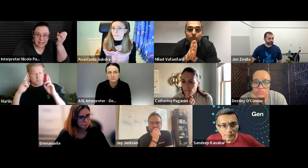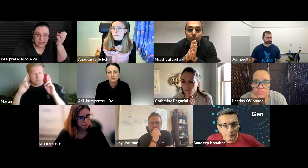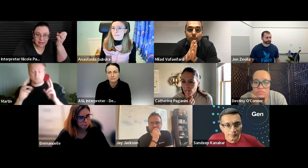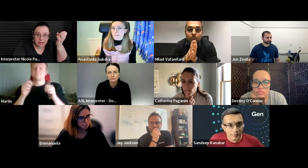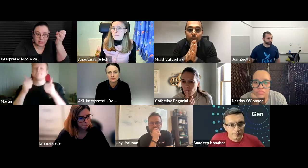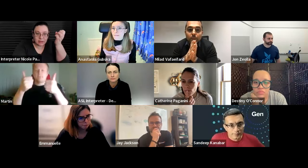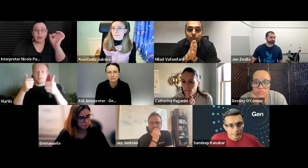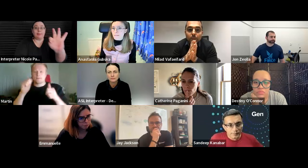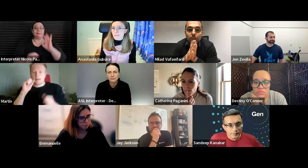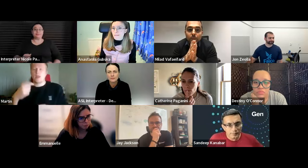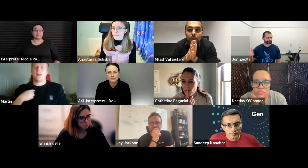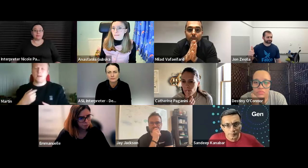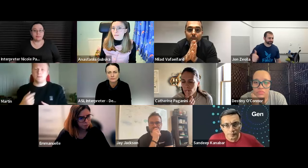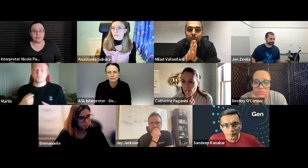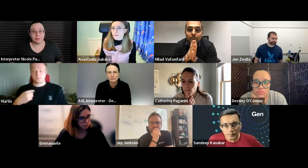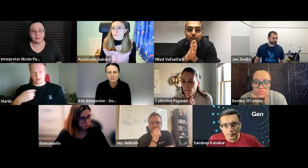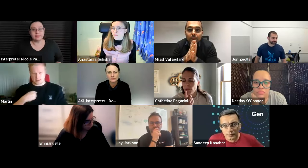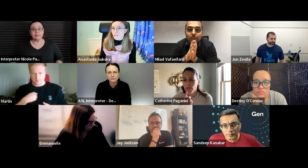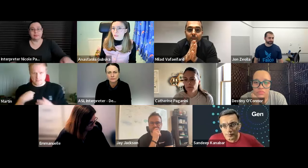one second okay